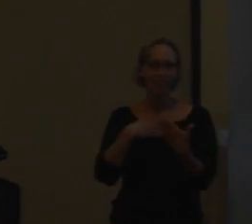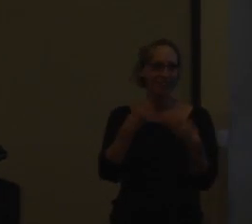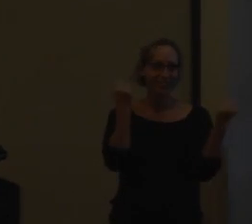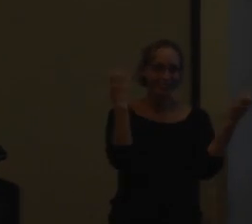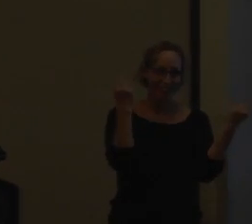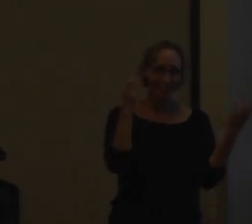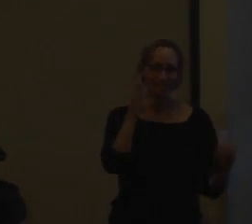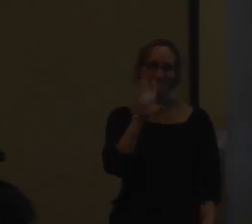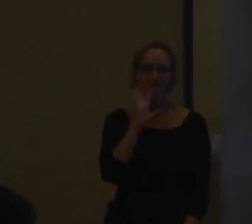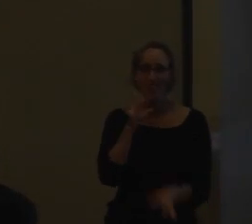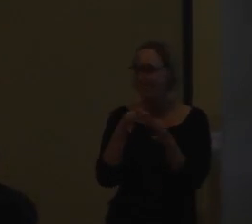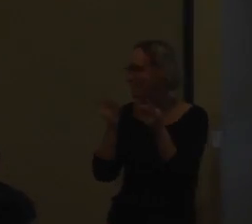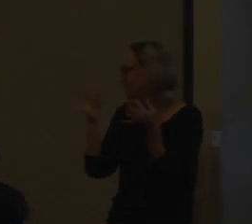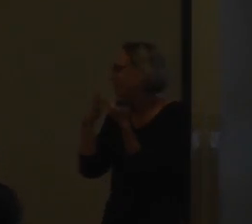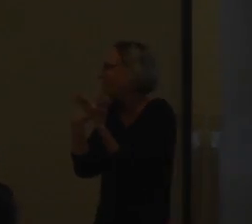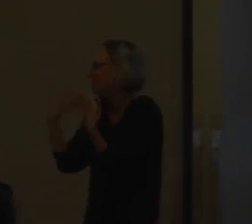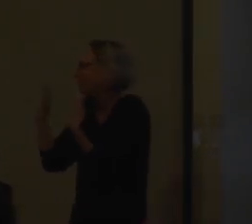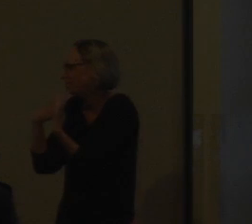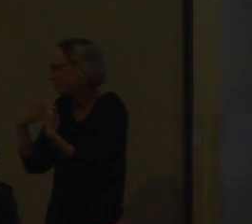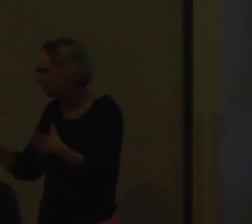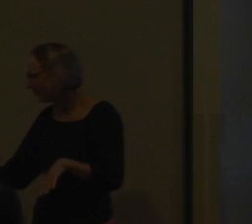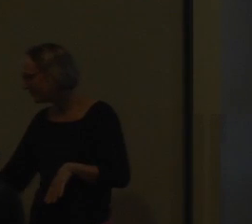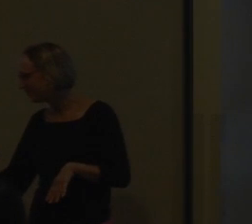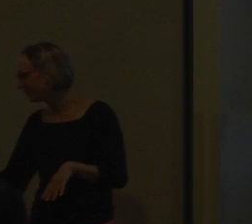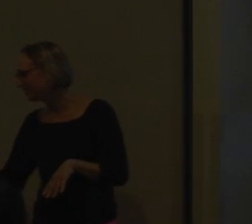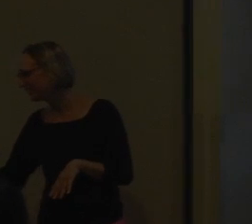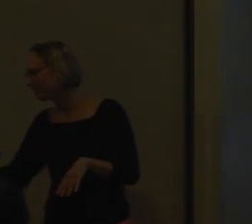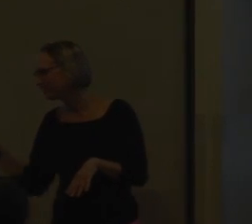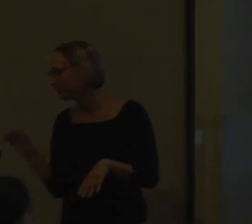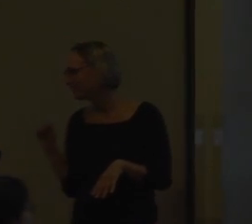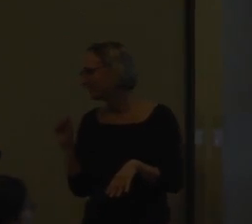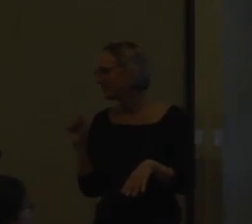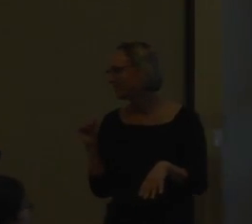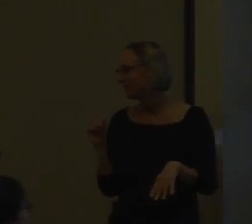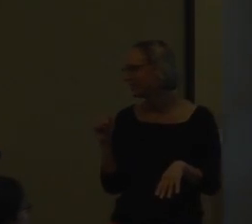be able to understand the world through any way possible, and it doesn't matter the modality.